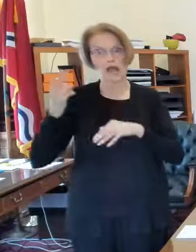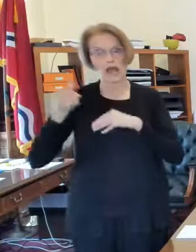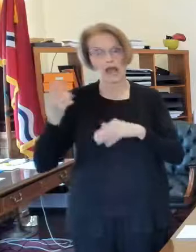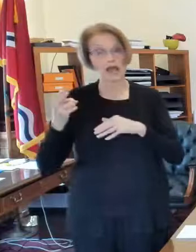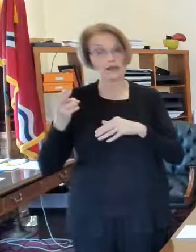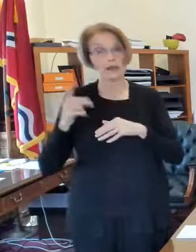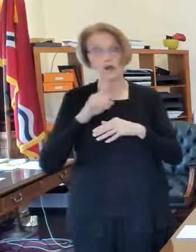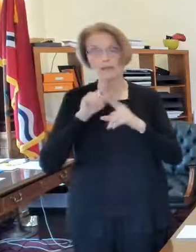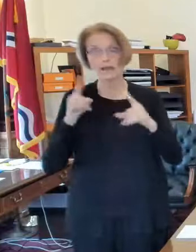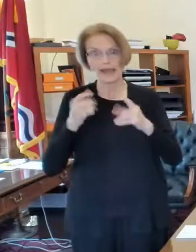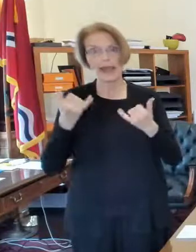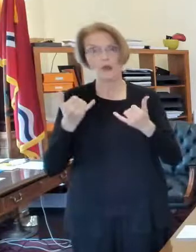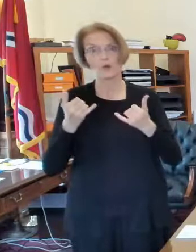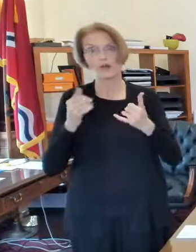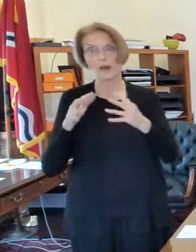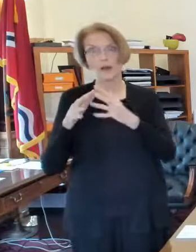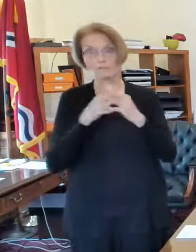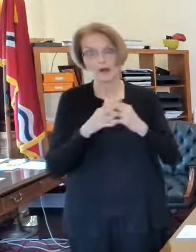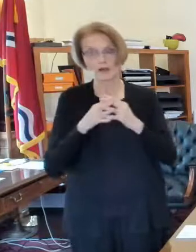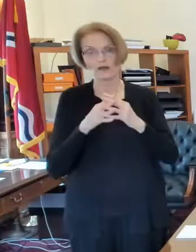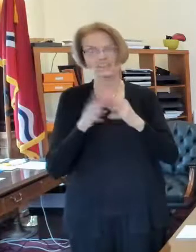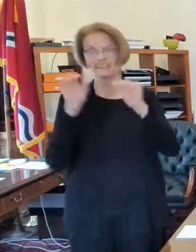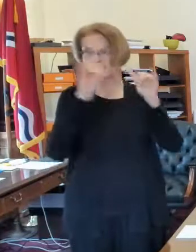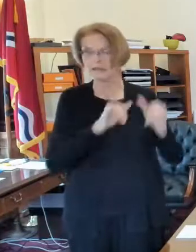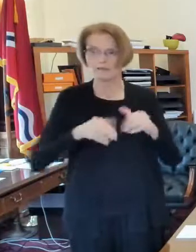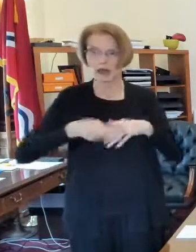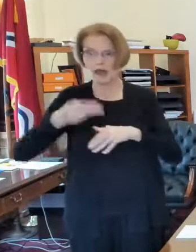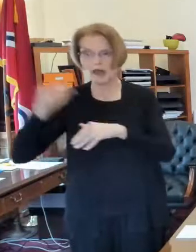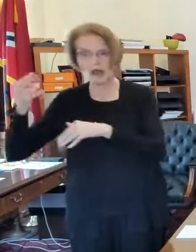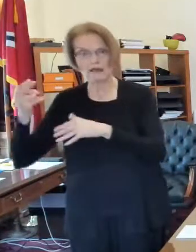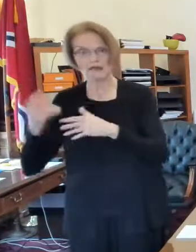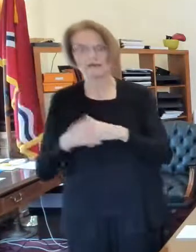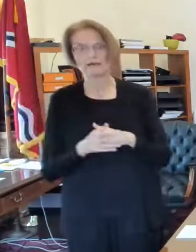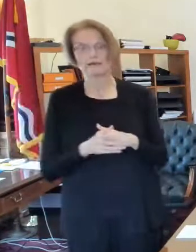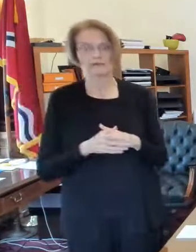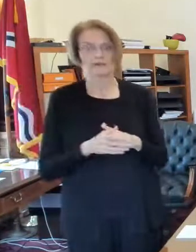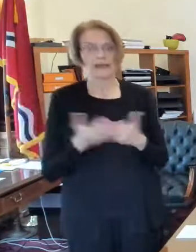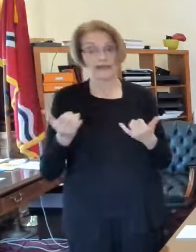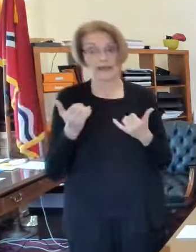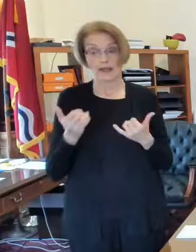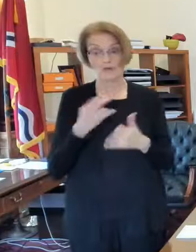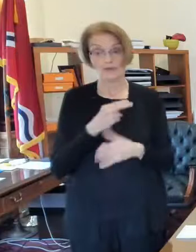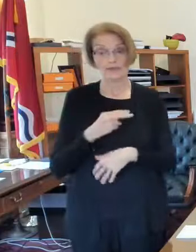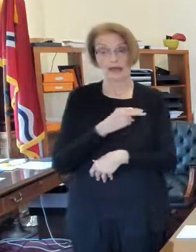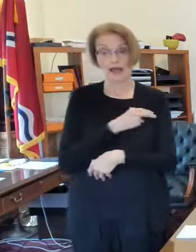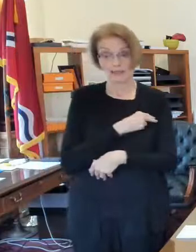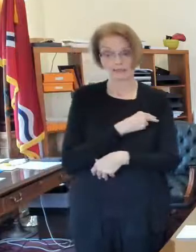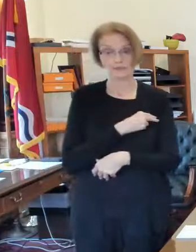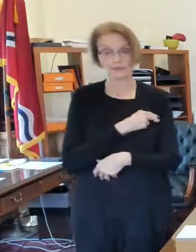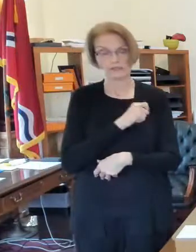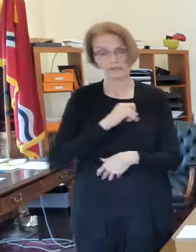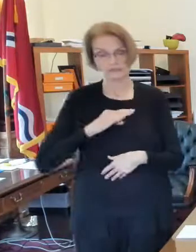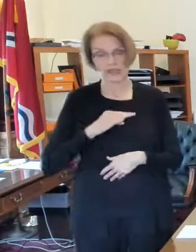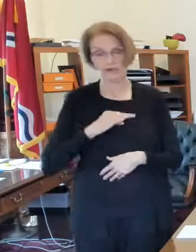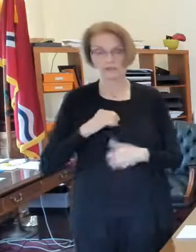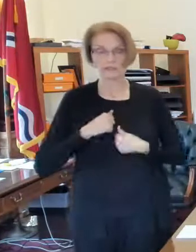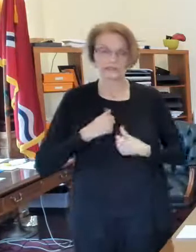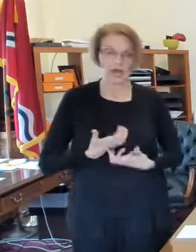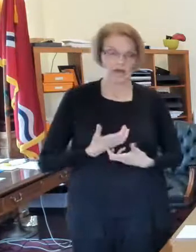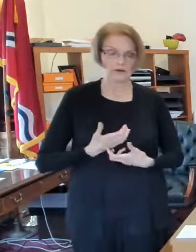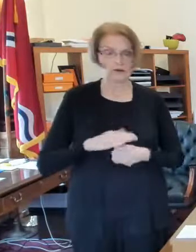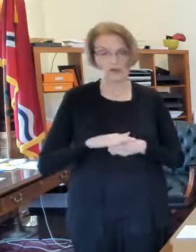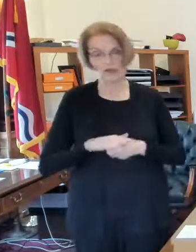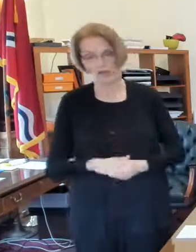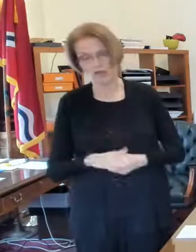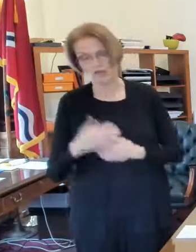now what we have is a situation with staffing in the hospitals that is very very taxed so it's not about adding the